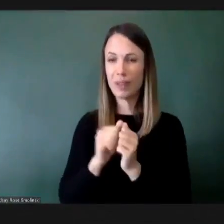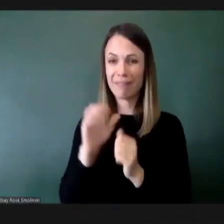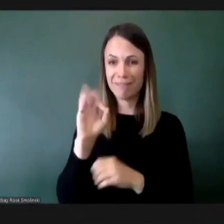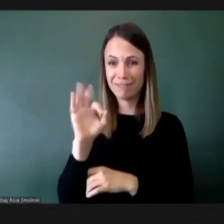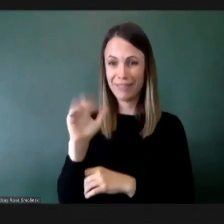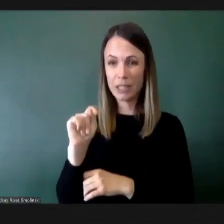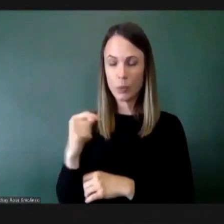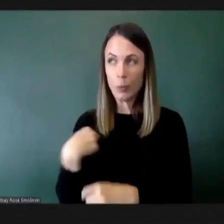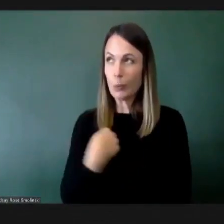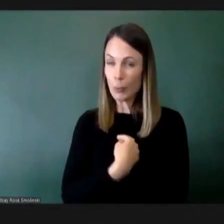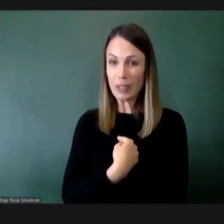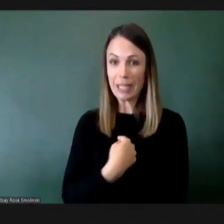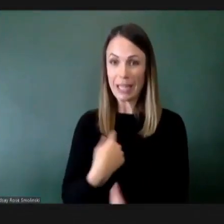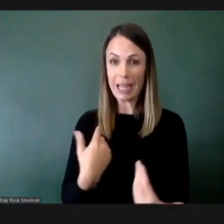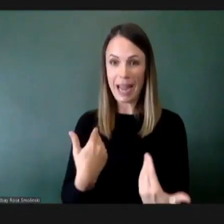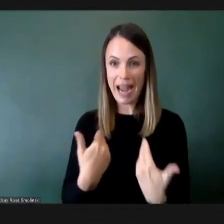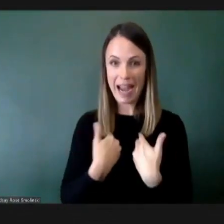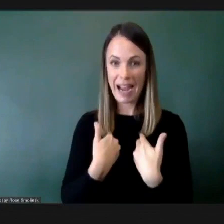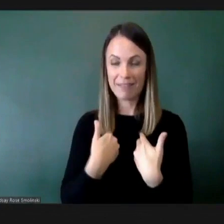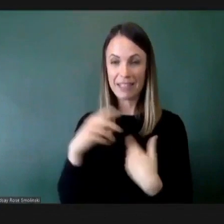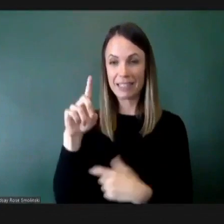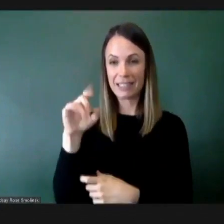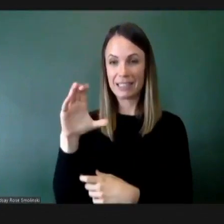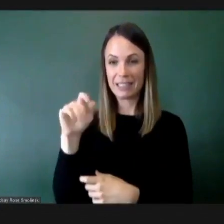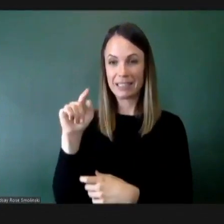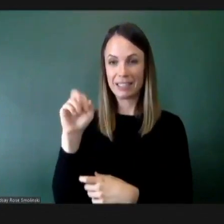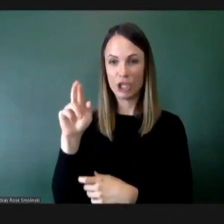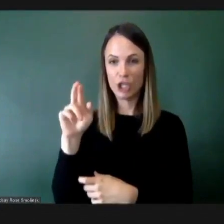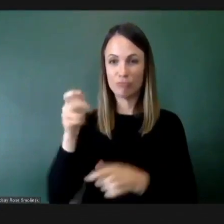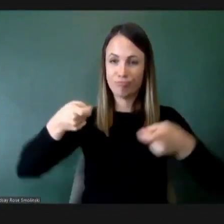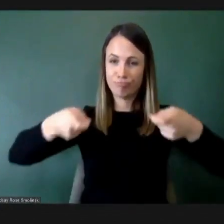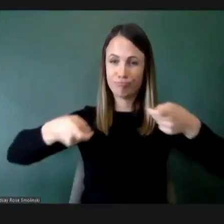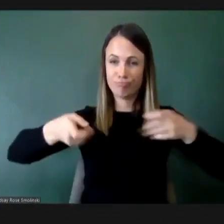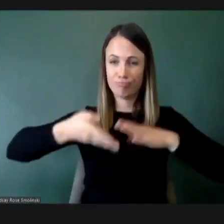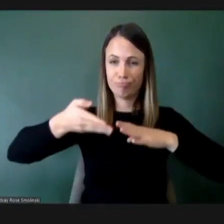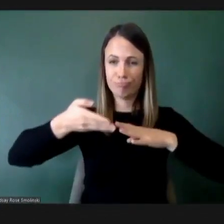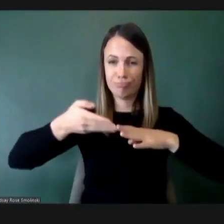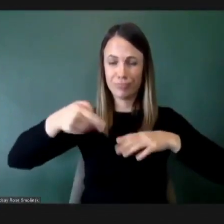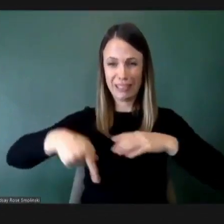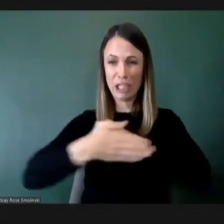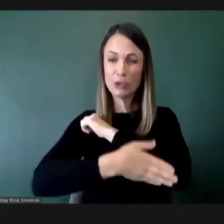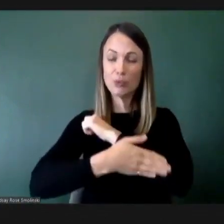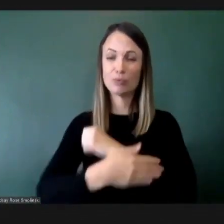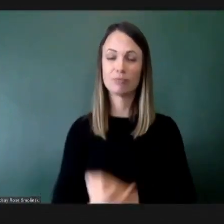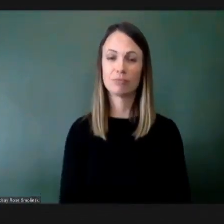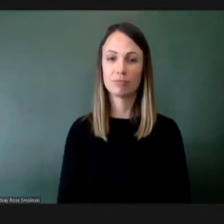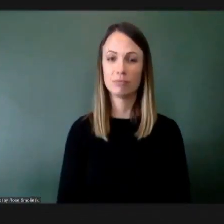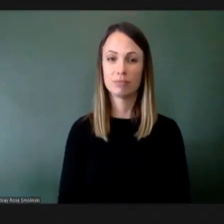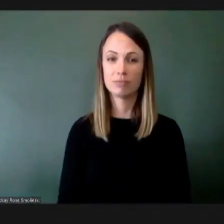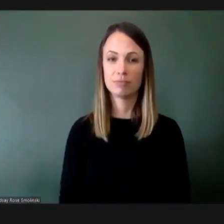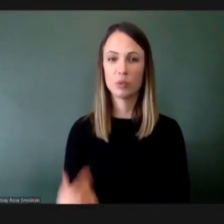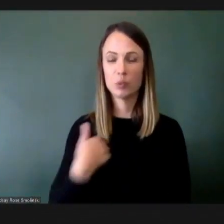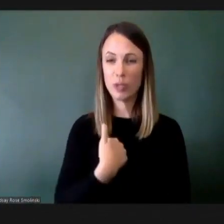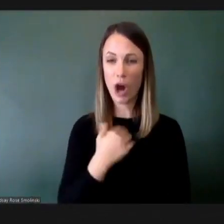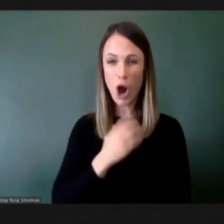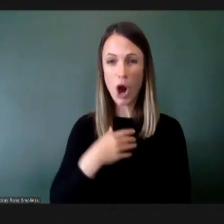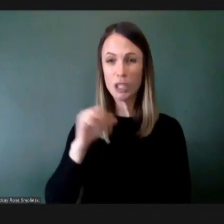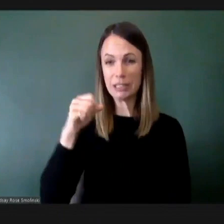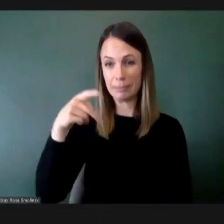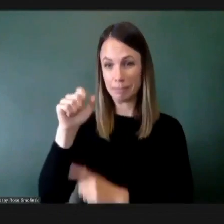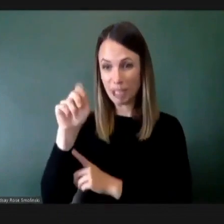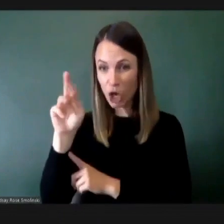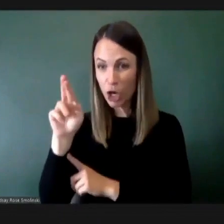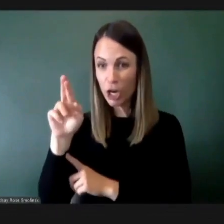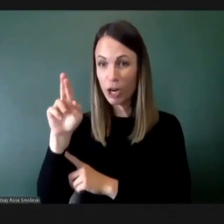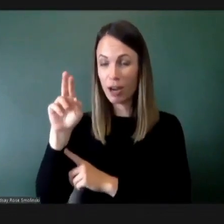we basically have a dictator in charge of running this country and we have our speaker Nancy Pelosi